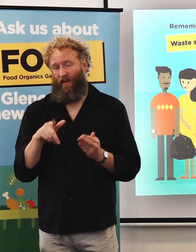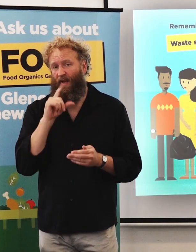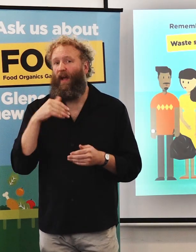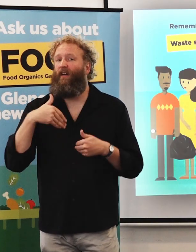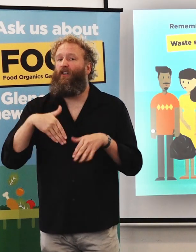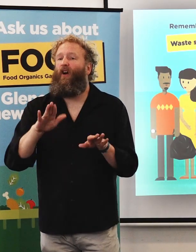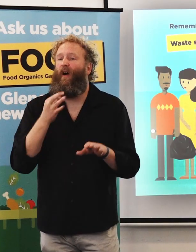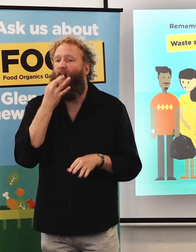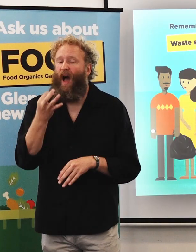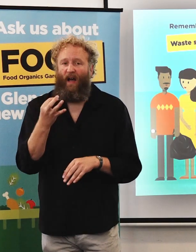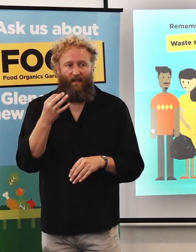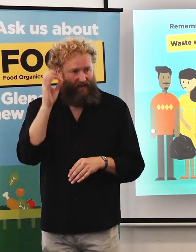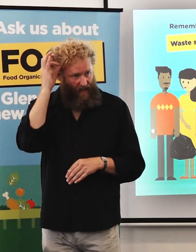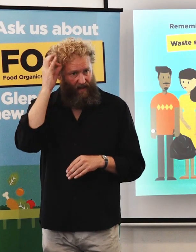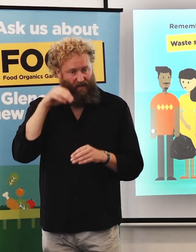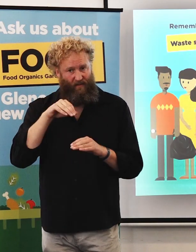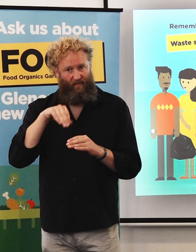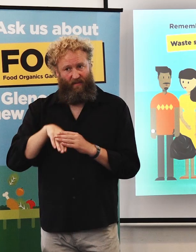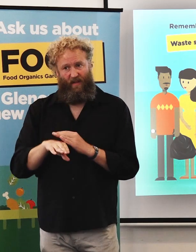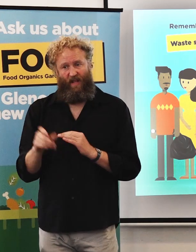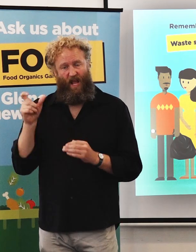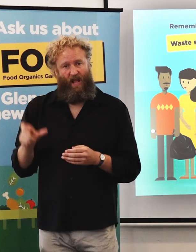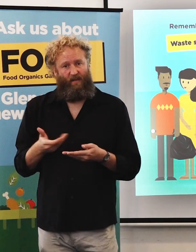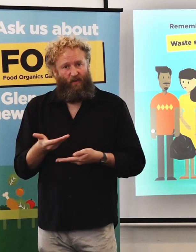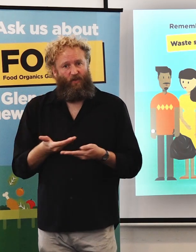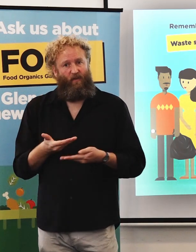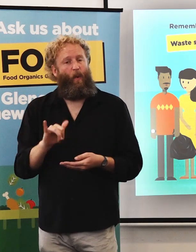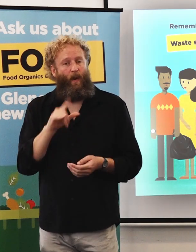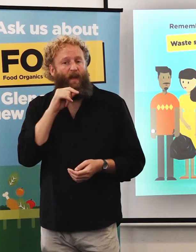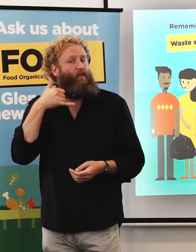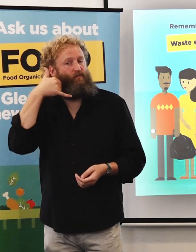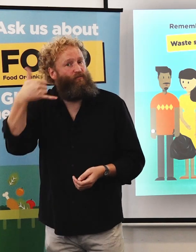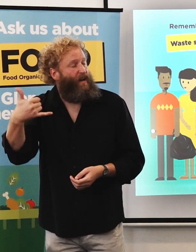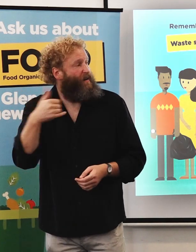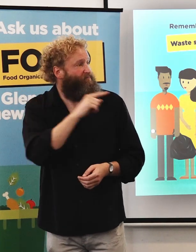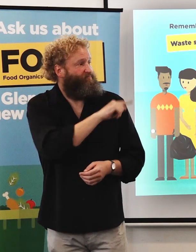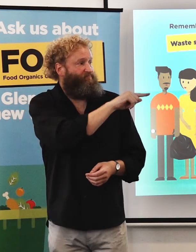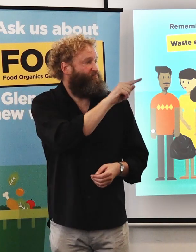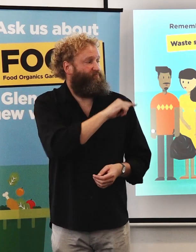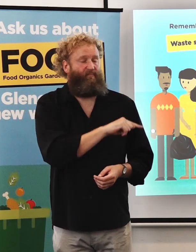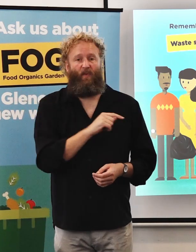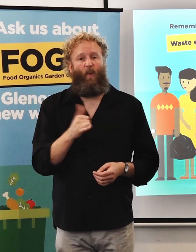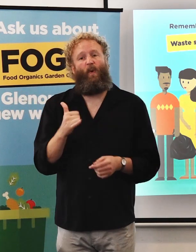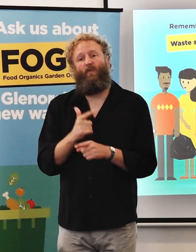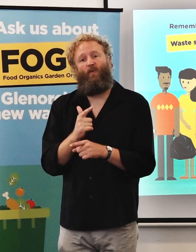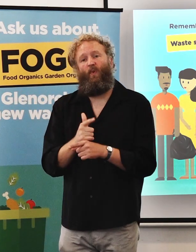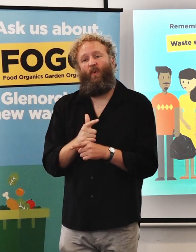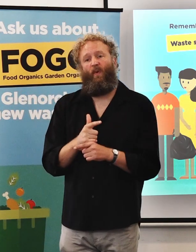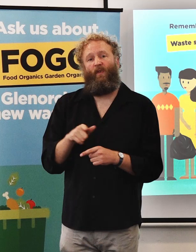information that you need from customer service at council. Or ring myself, Alex or Evan or talk to your local Alderman and we'll be able to